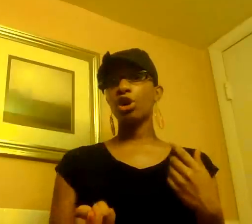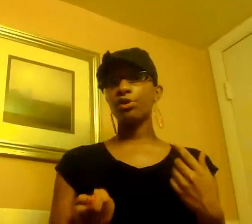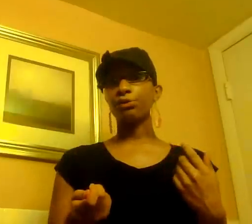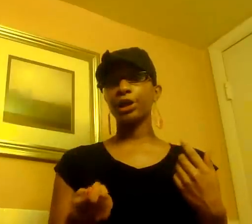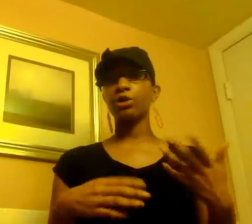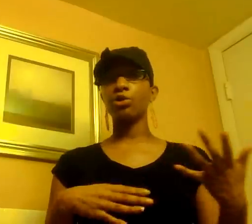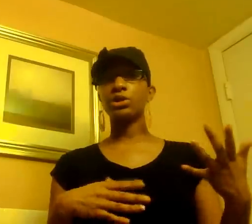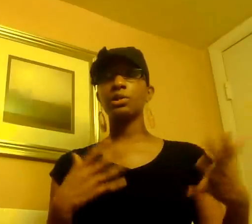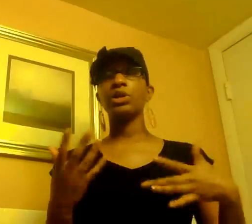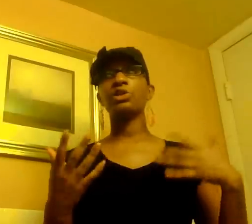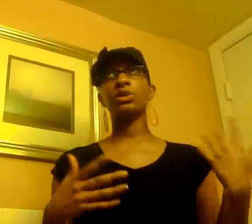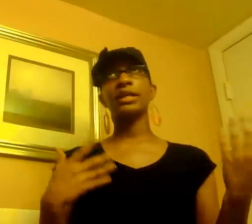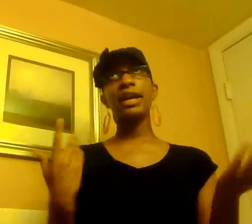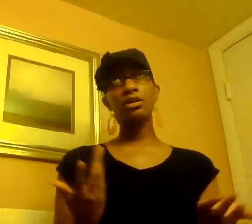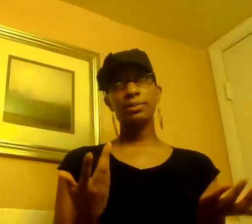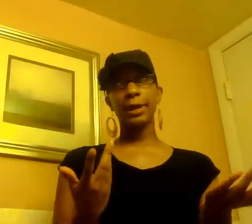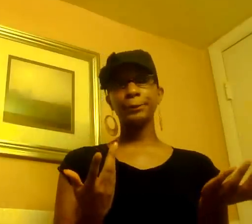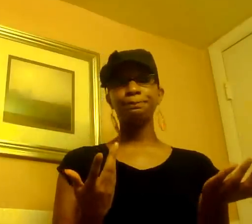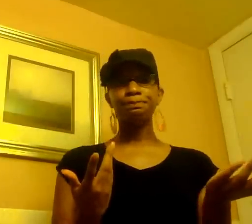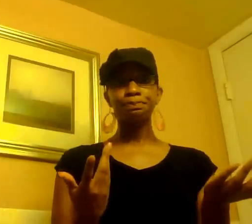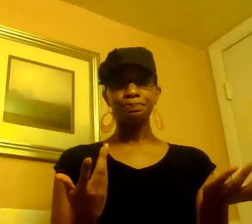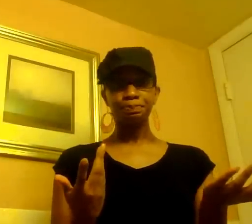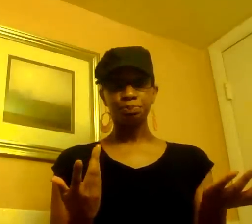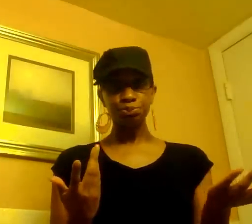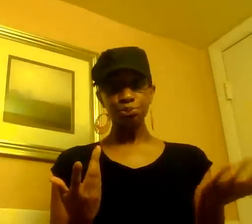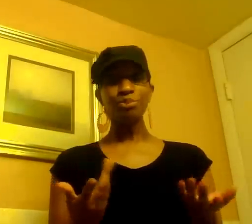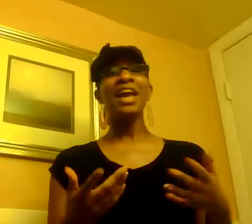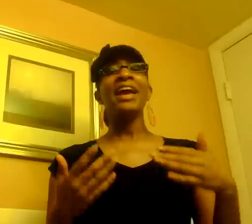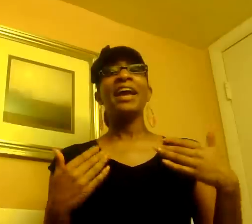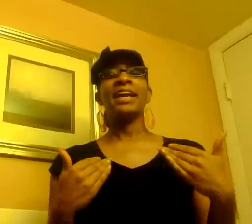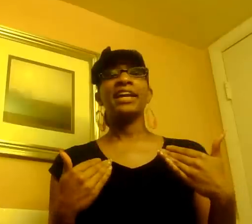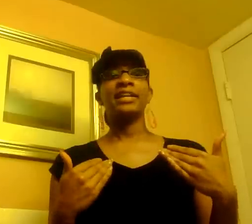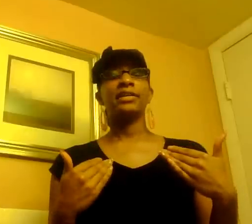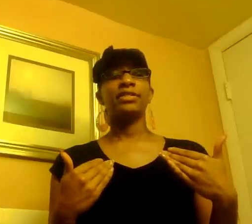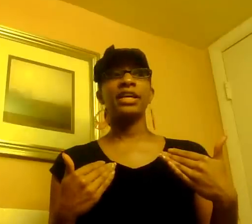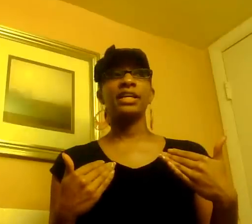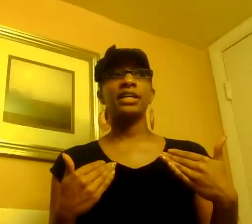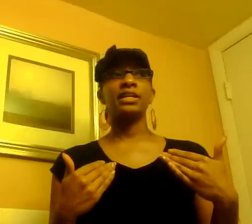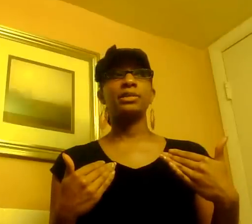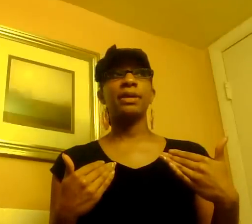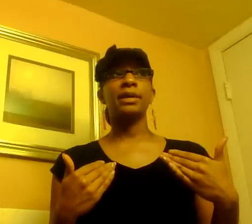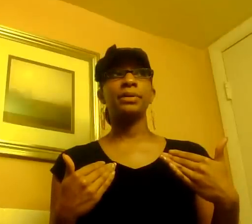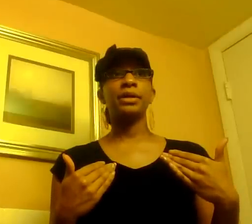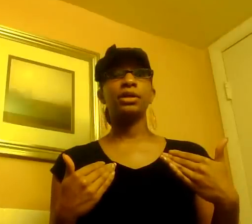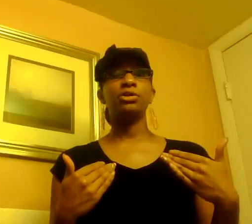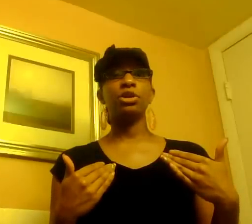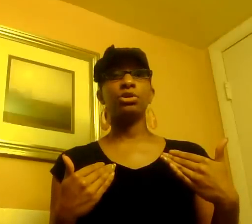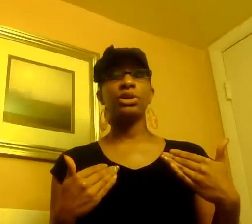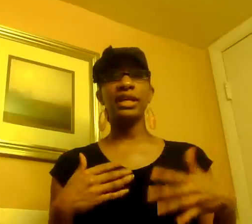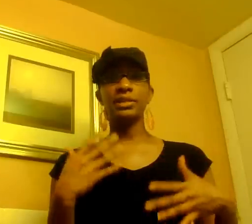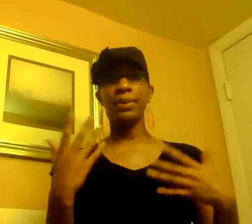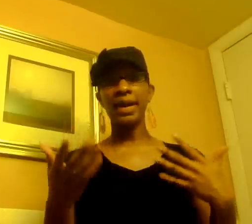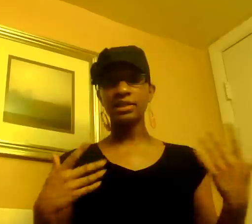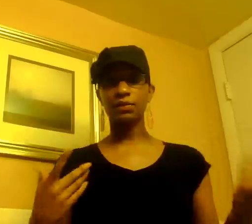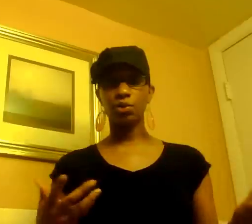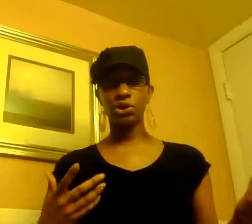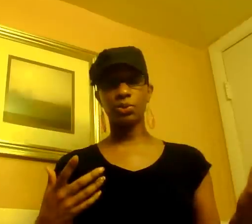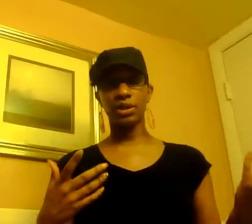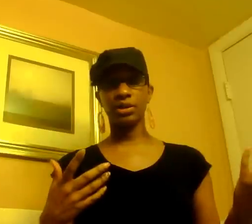girlfriend or someone he really cares about and the thing is maybe you know he has a past of course whether